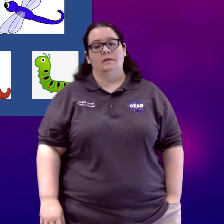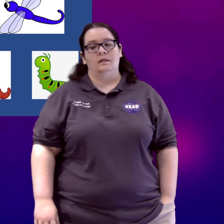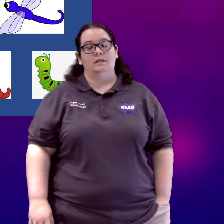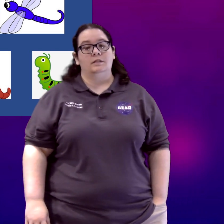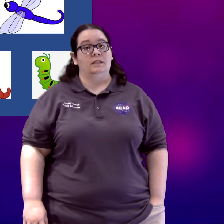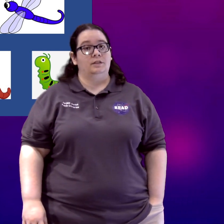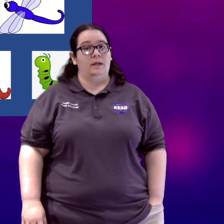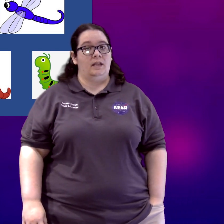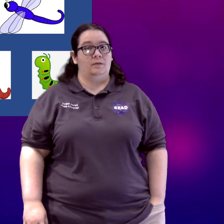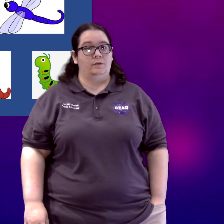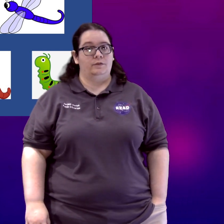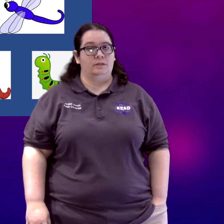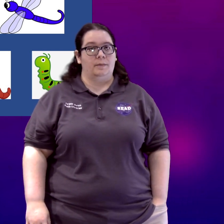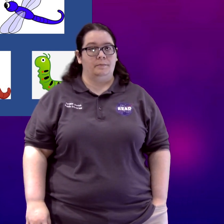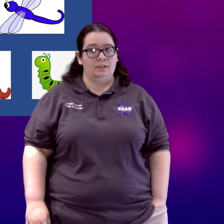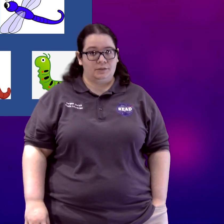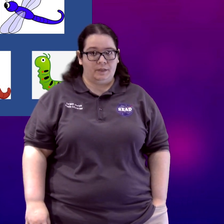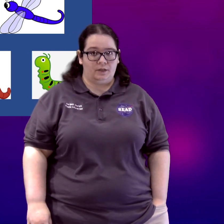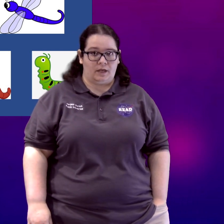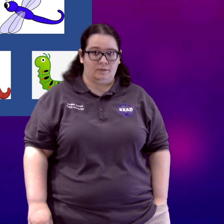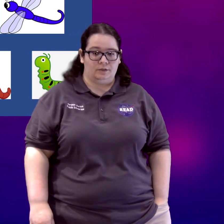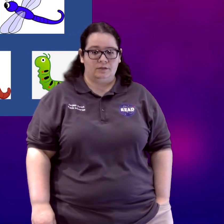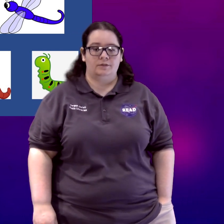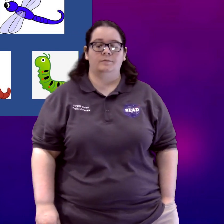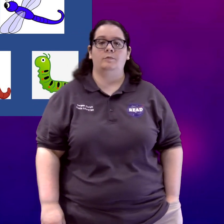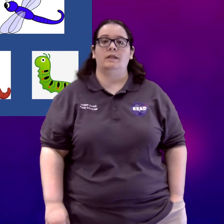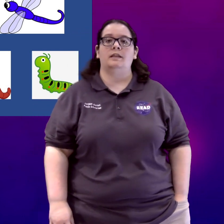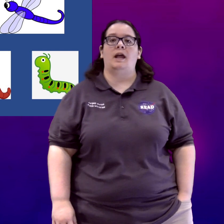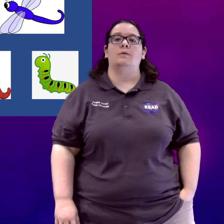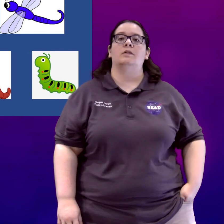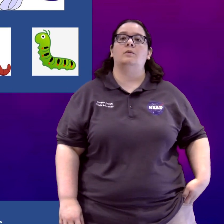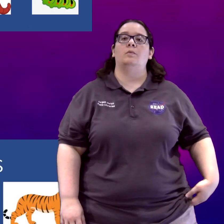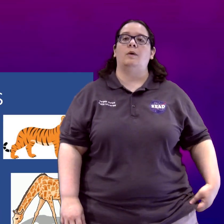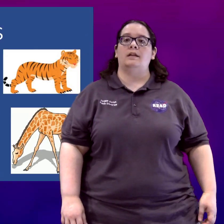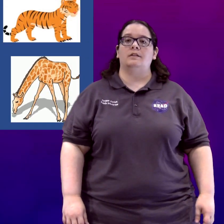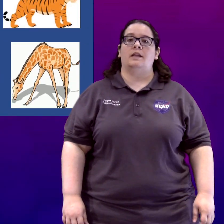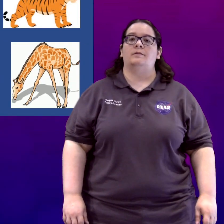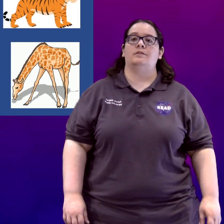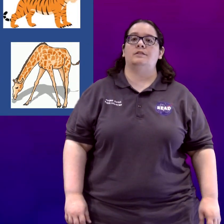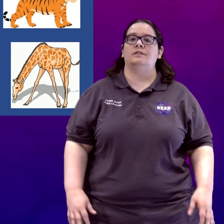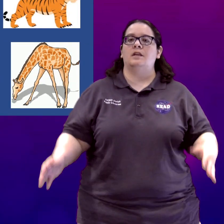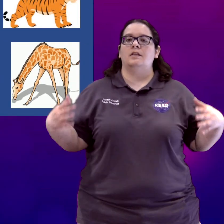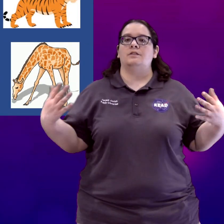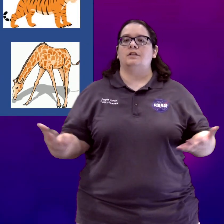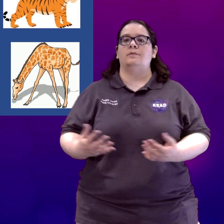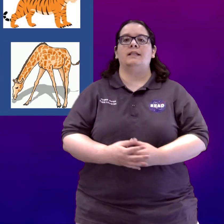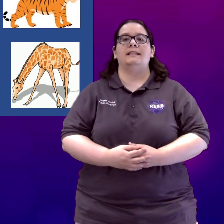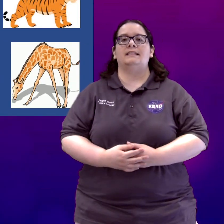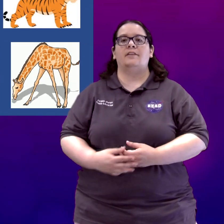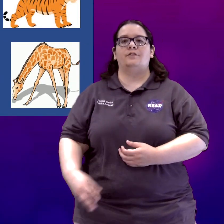So let's go ahead and move to some much bigger animals with our wild animals. There's not really any sign for